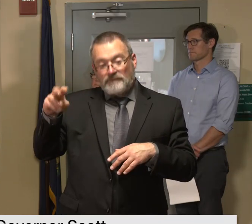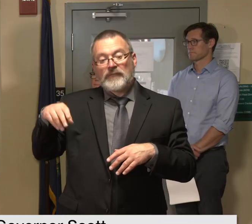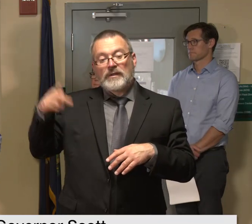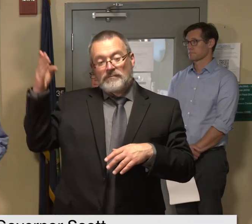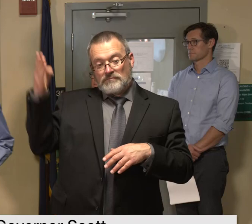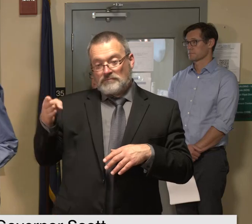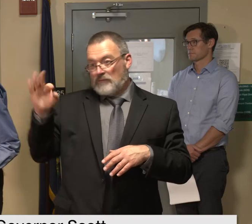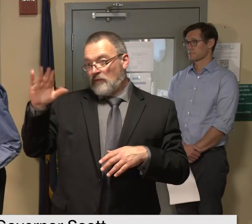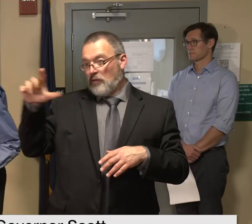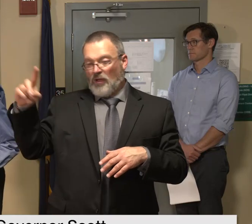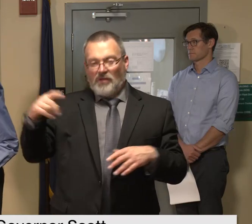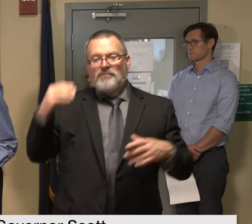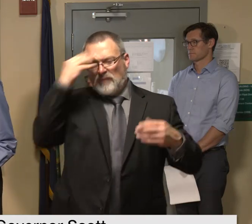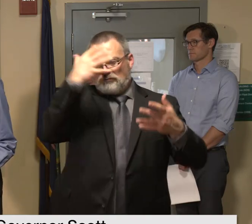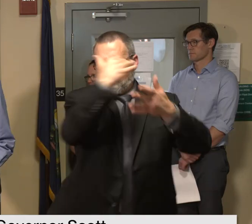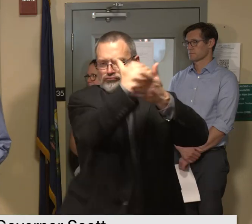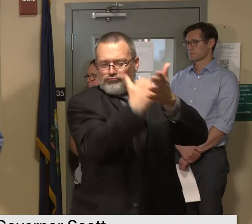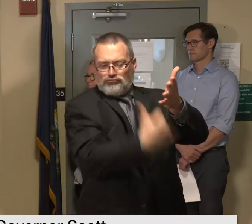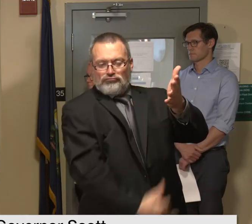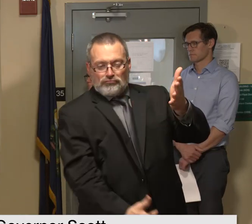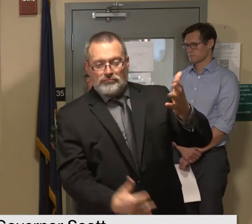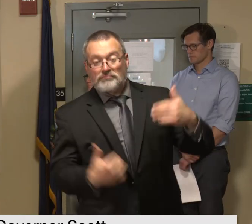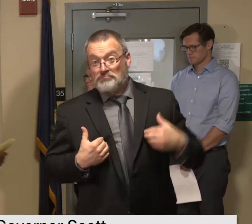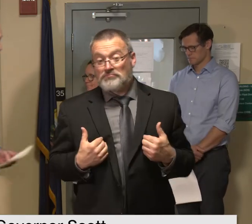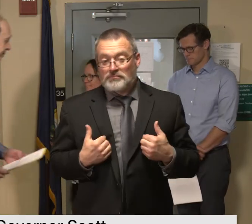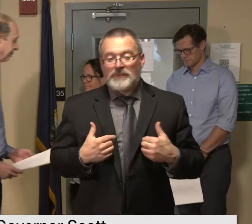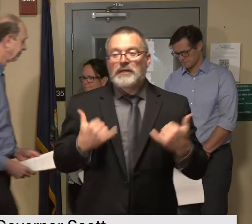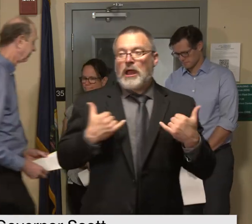i'll now turn it back to the governor for q a